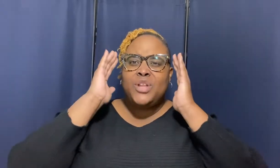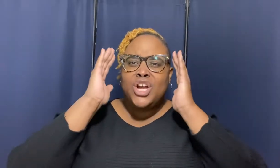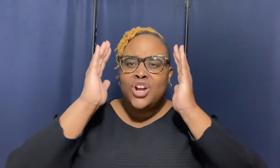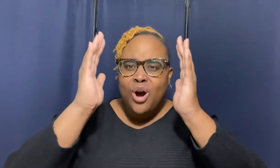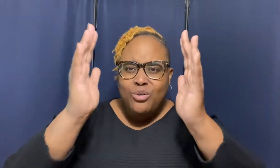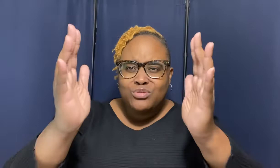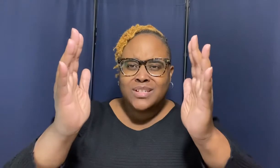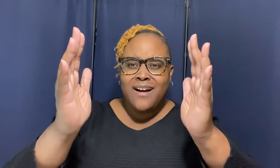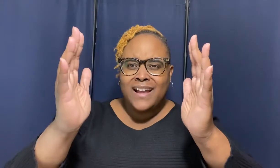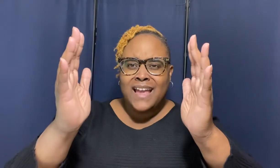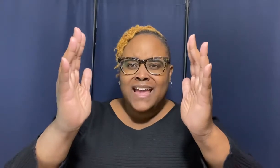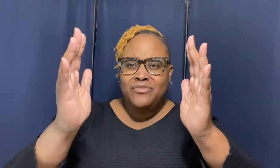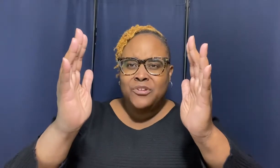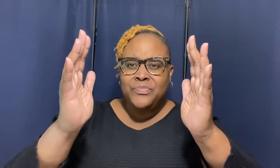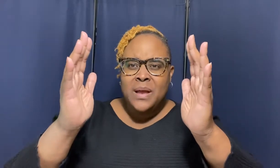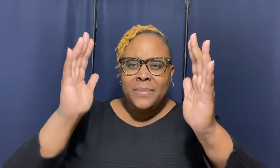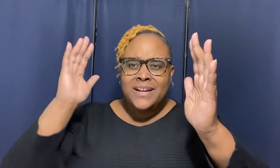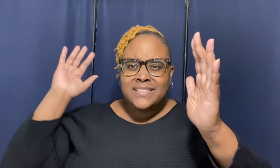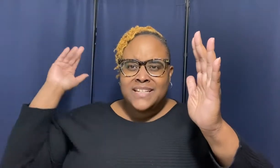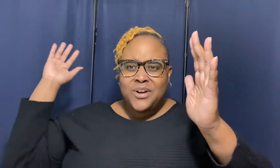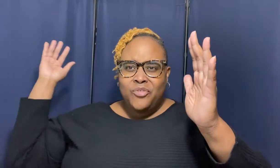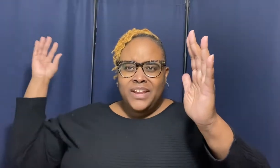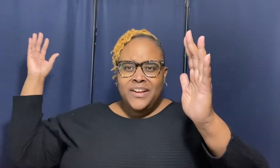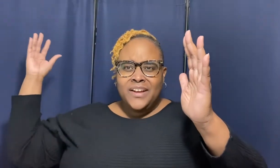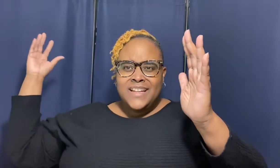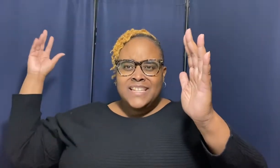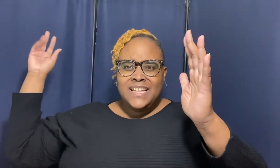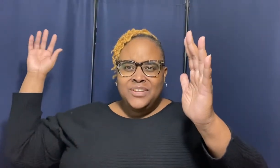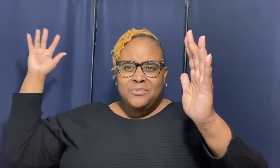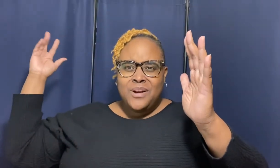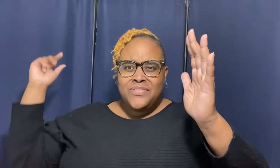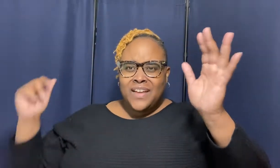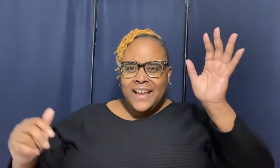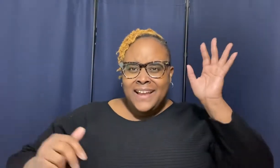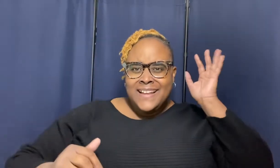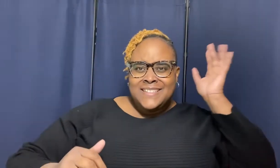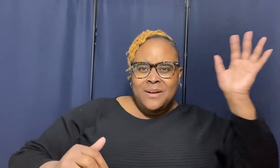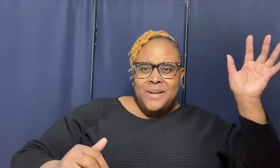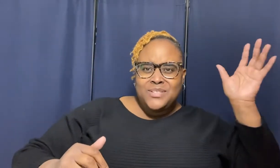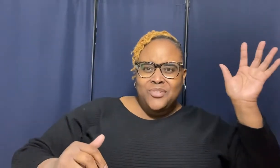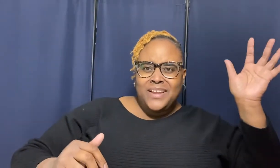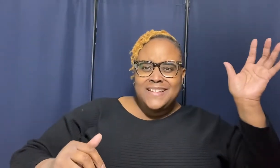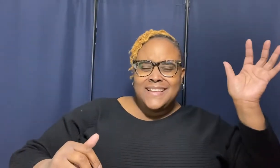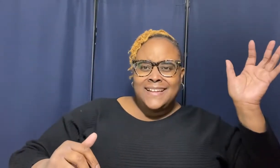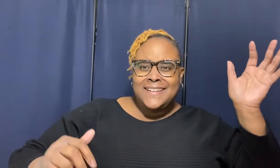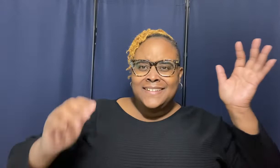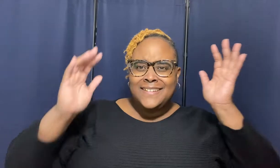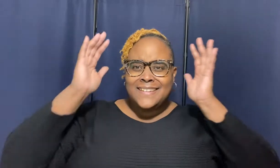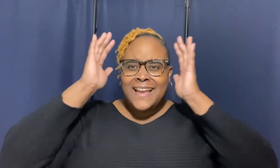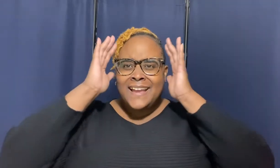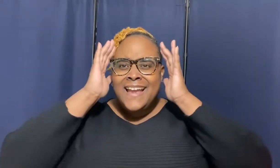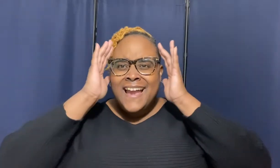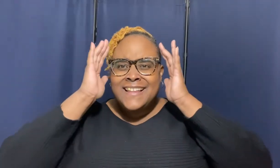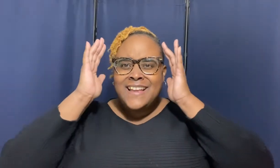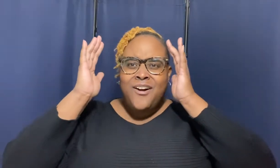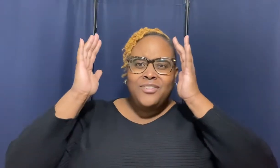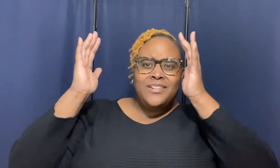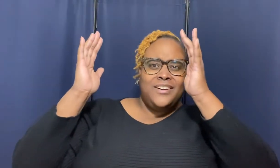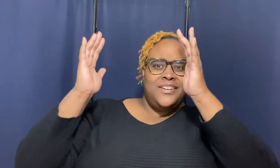the goals god gave you because it's over here telling you one thing something else over here tell you another thing and it's all you